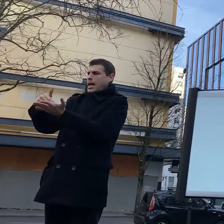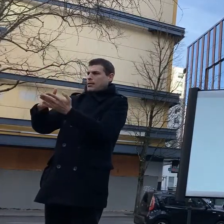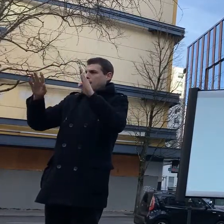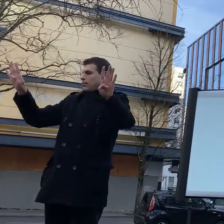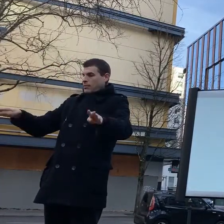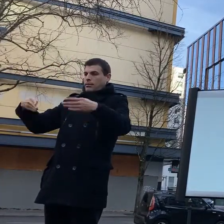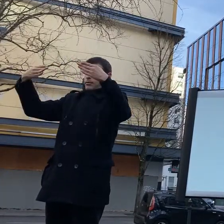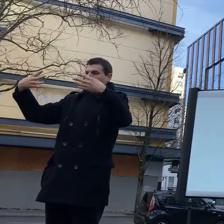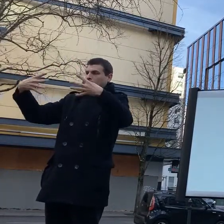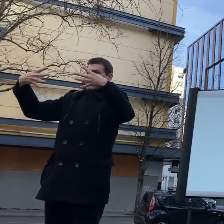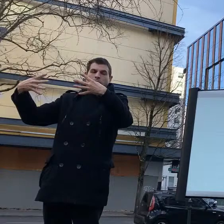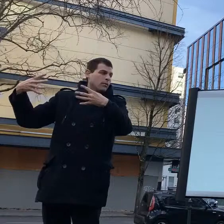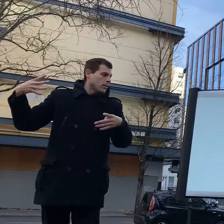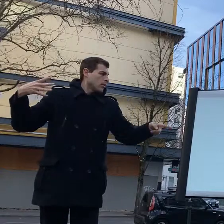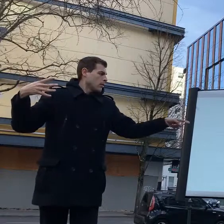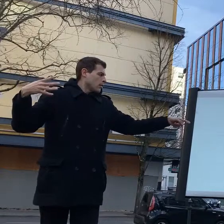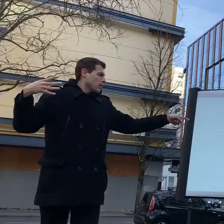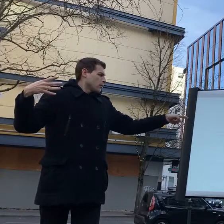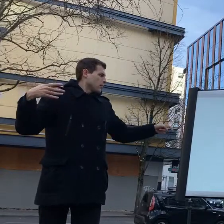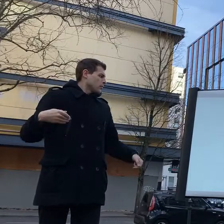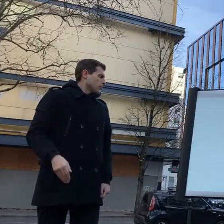but this happens in 2008